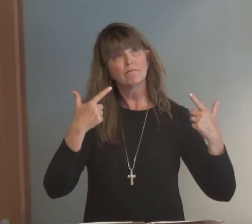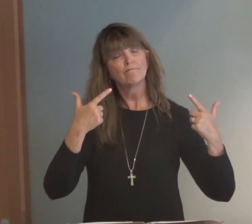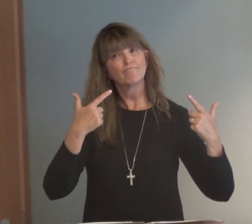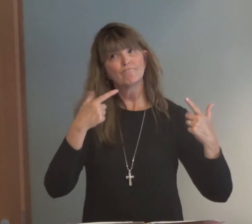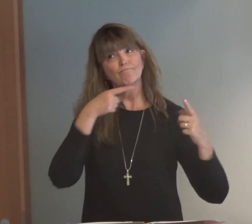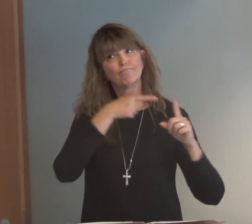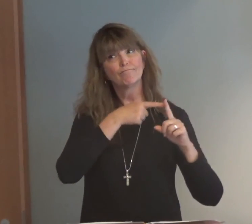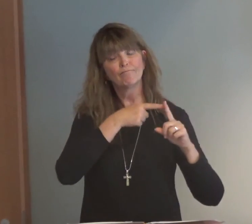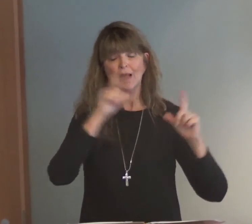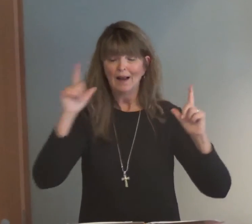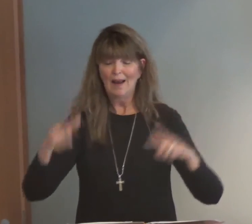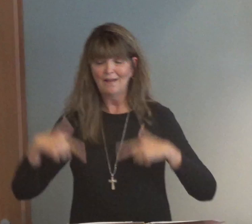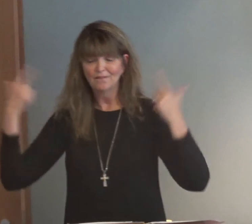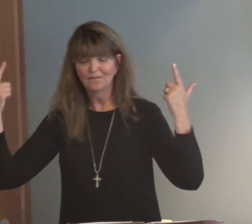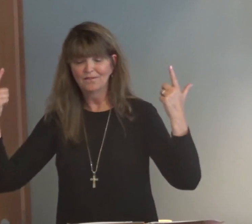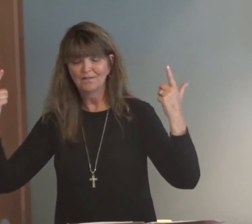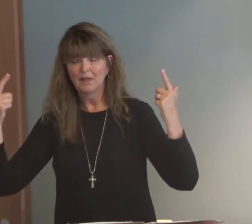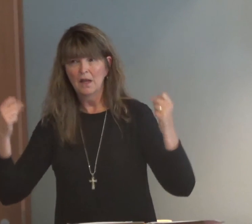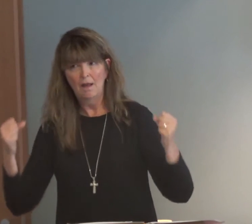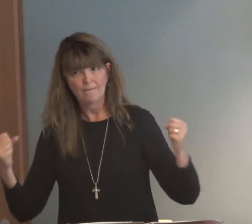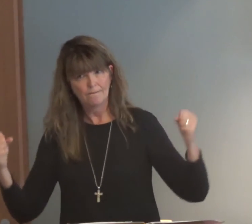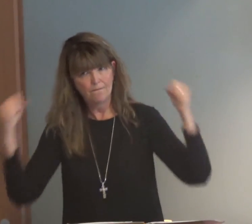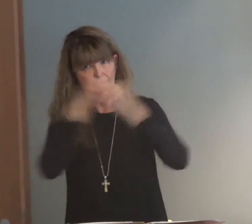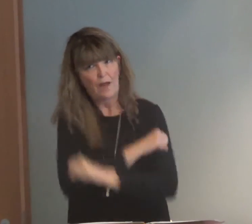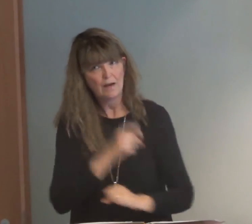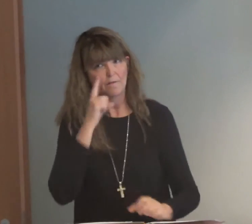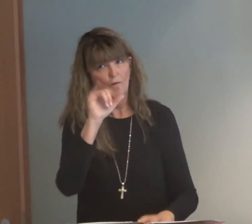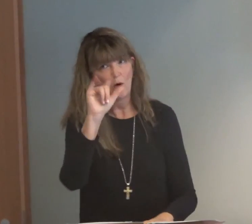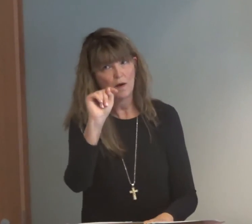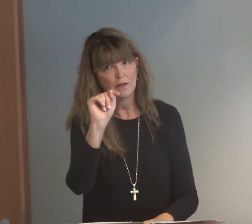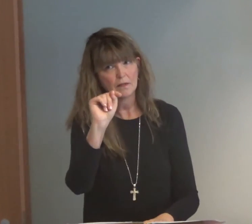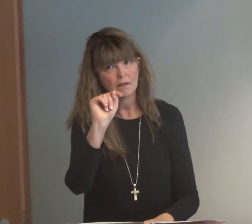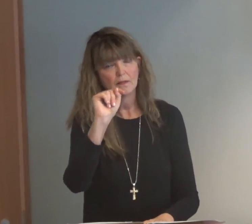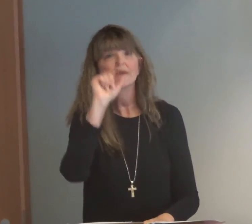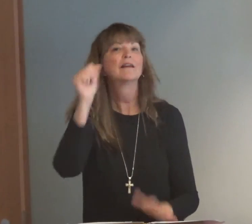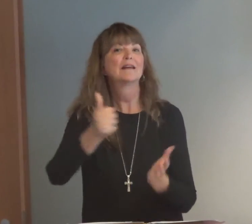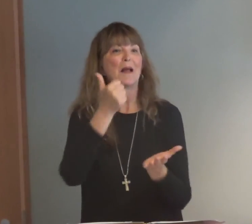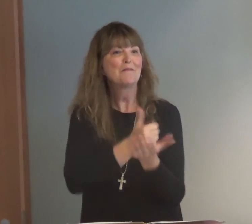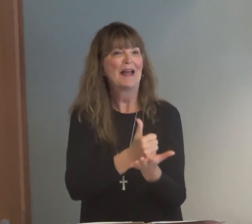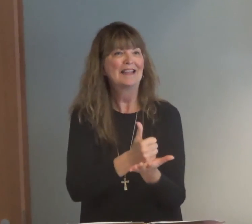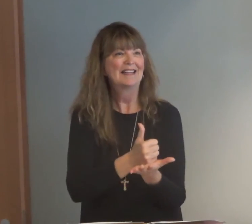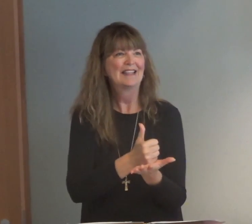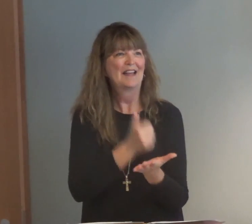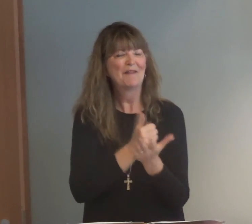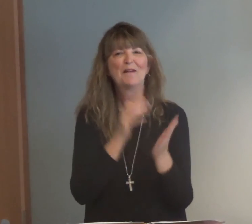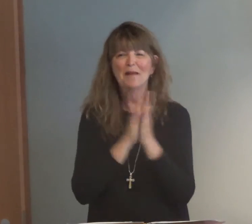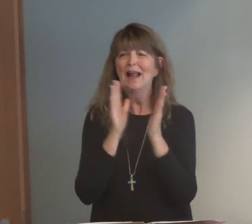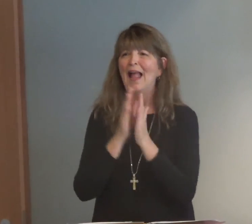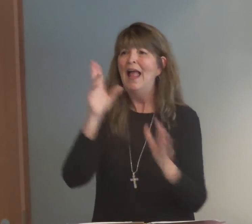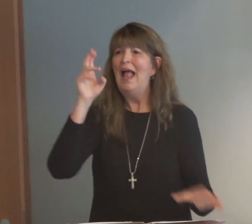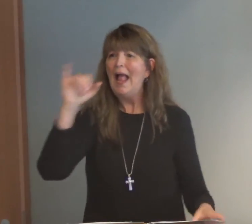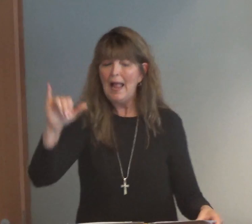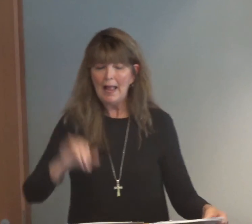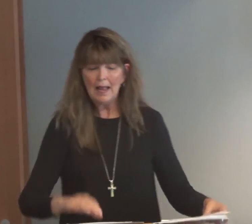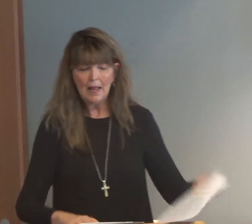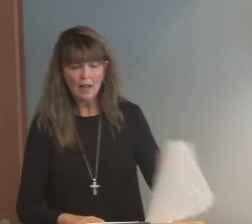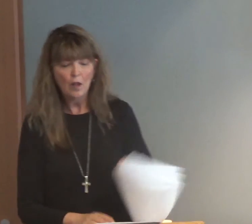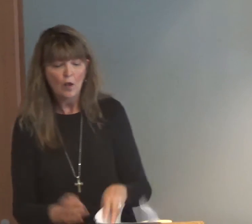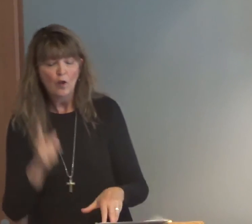Life is life. Fight for it. Amen. Amen. Hey,